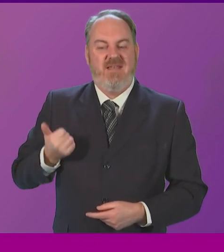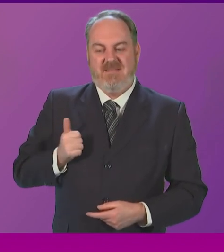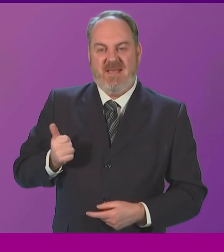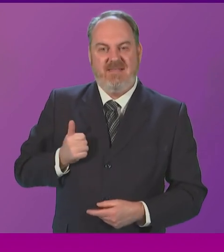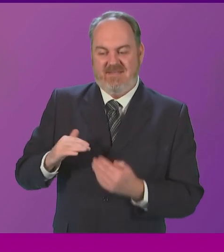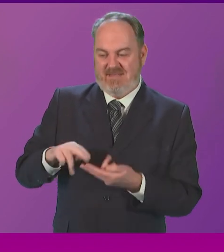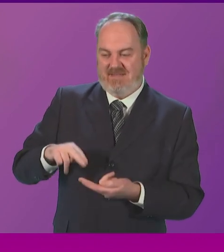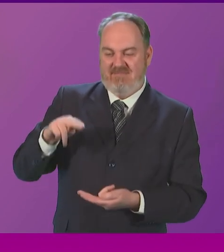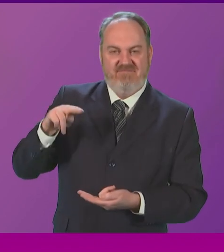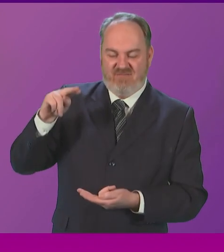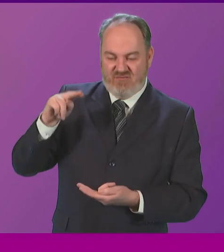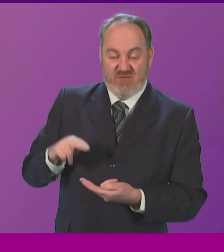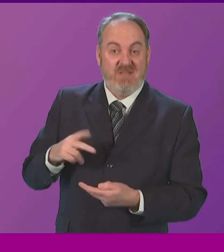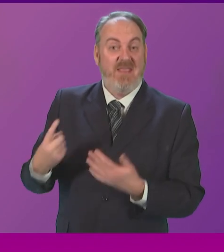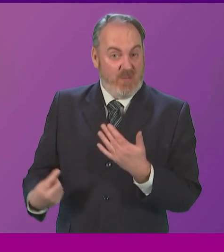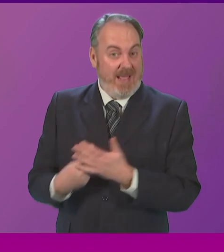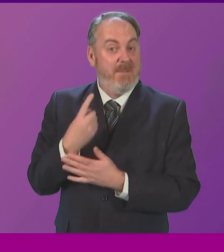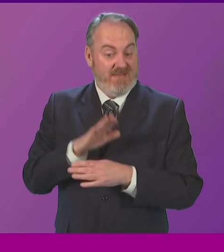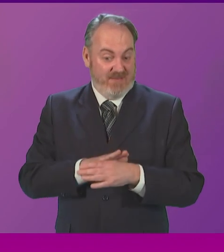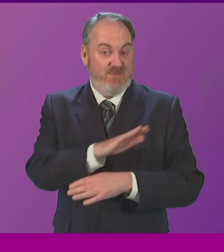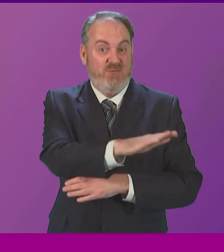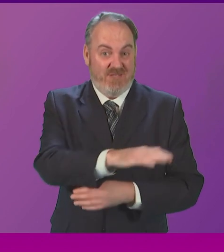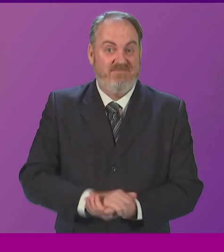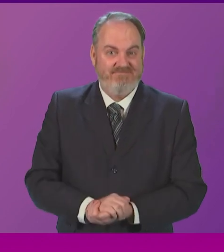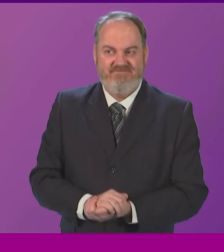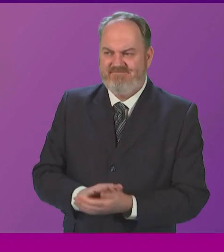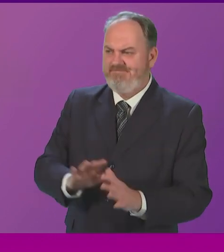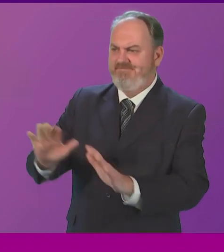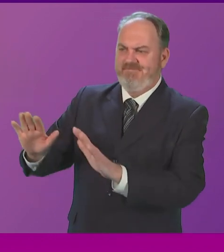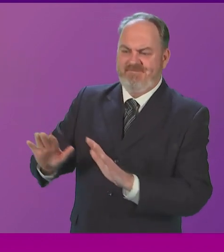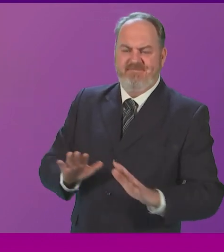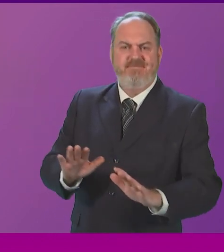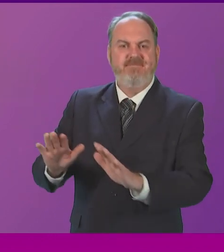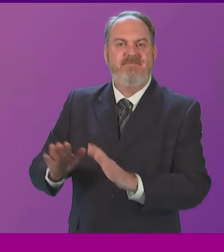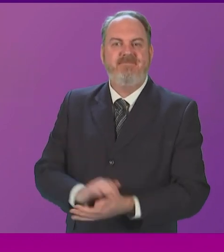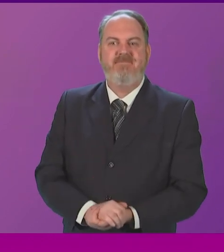Aplausos. Thanks. Aplausos. Thank you.